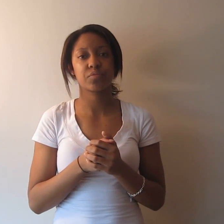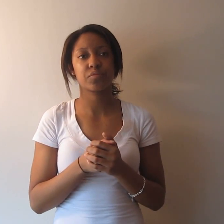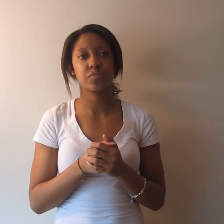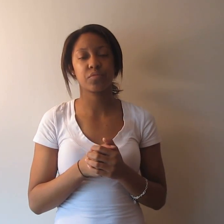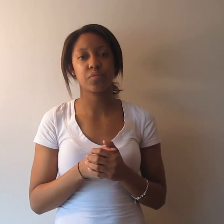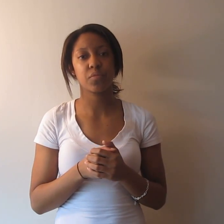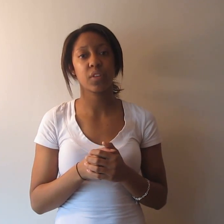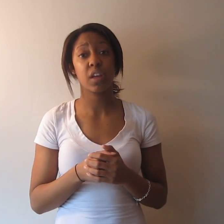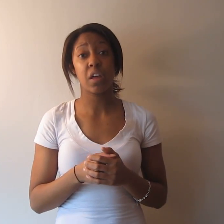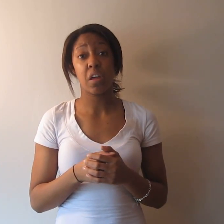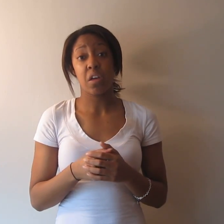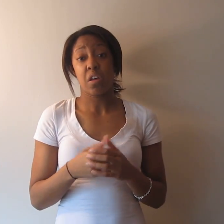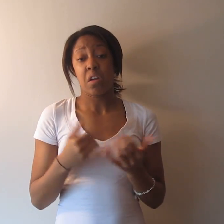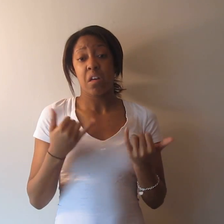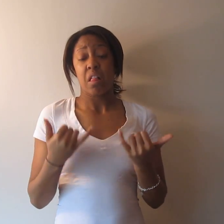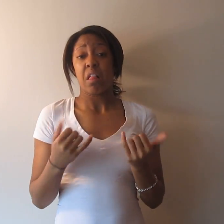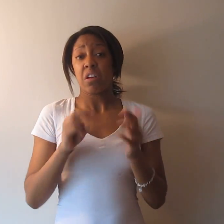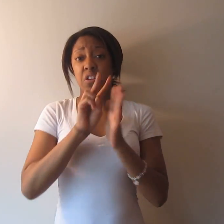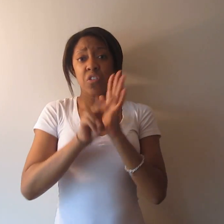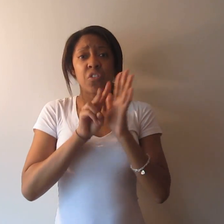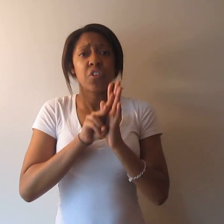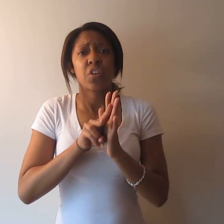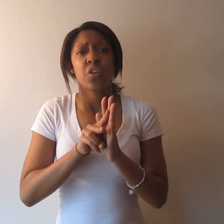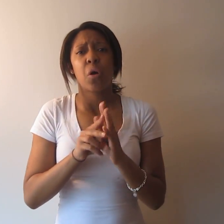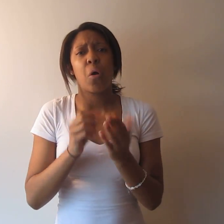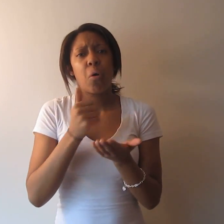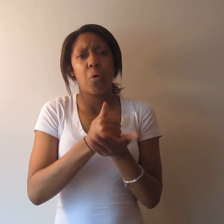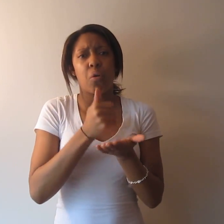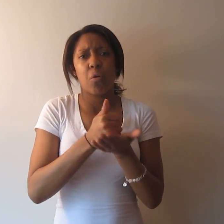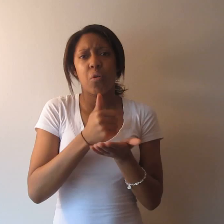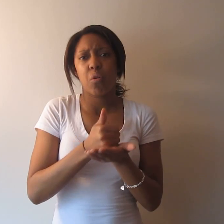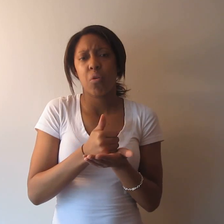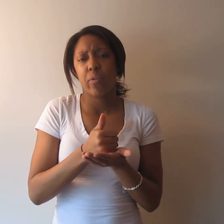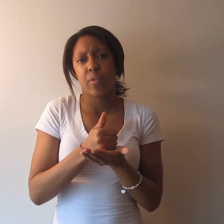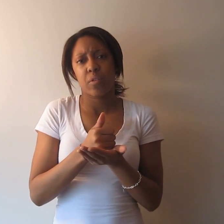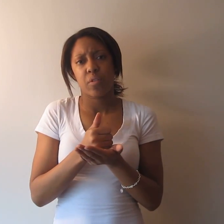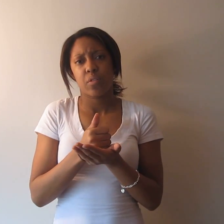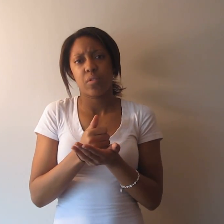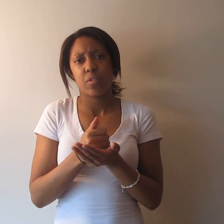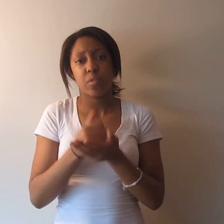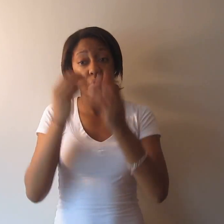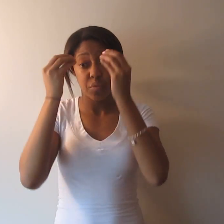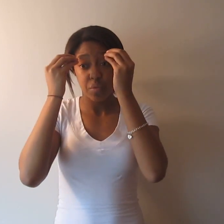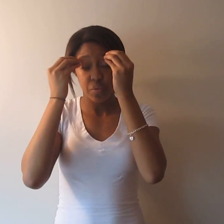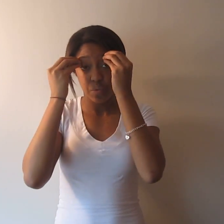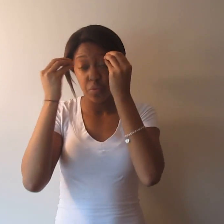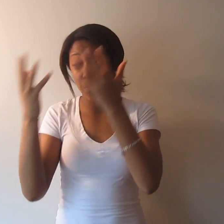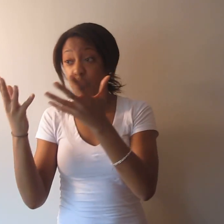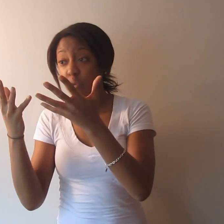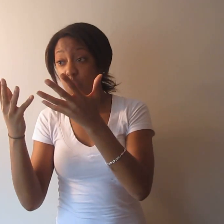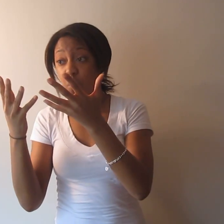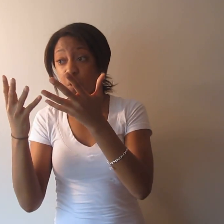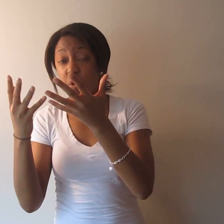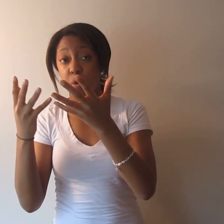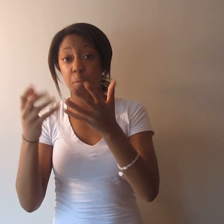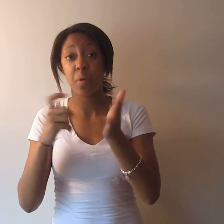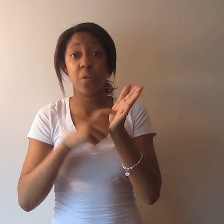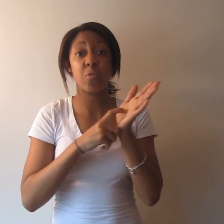This video will help you understand how to inform and recommend to the company the types of accommodations and needs to best suit you.